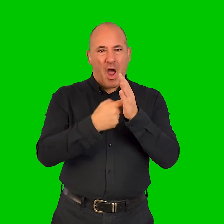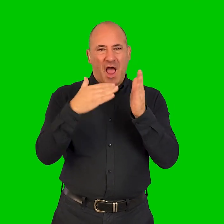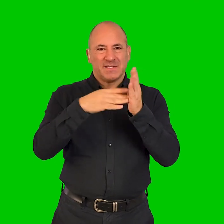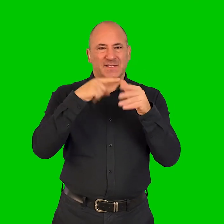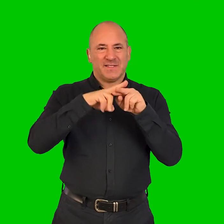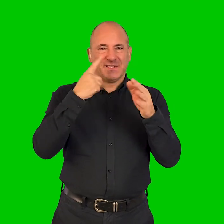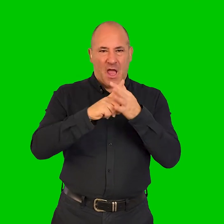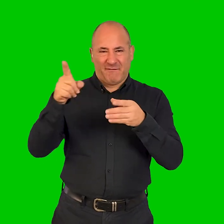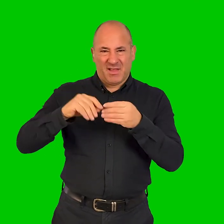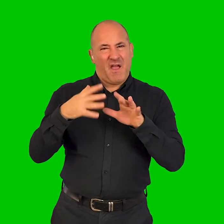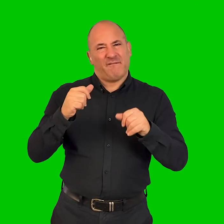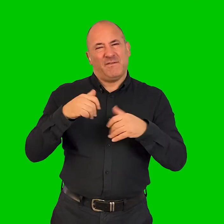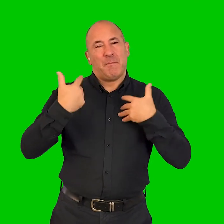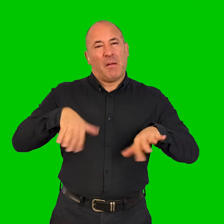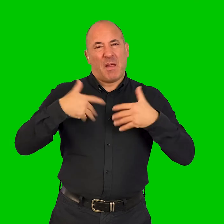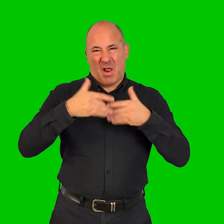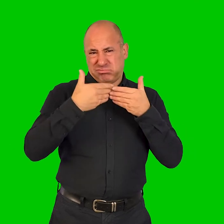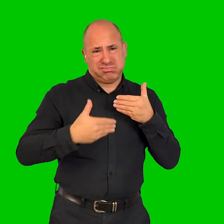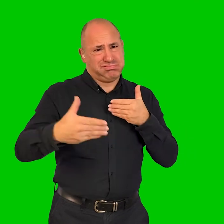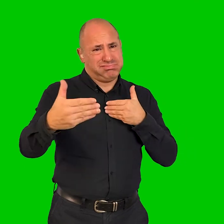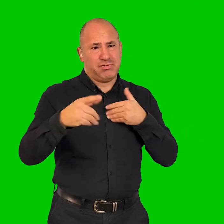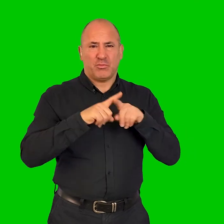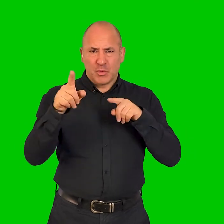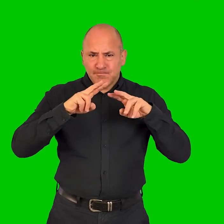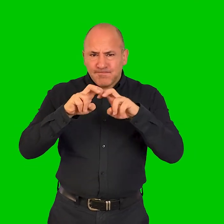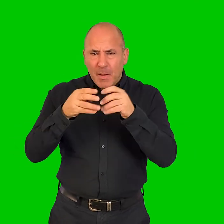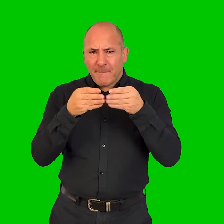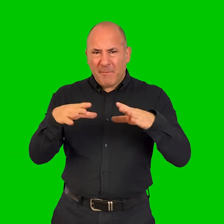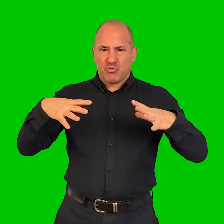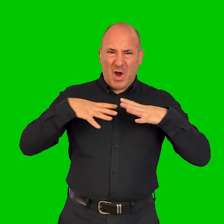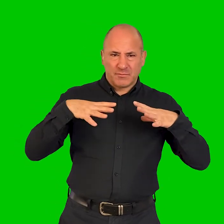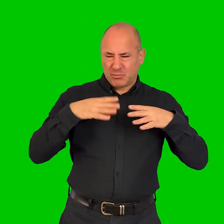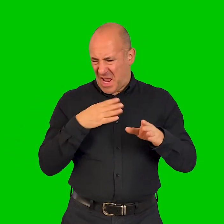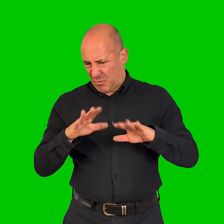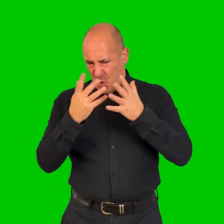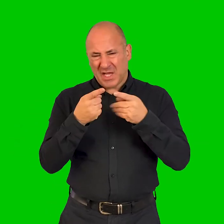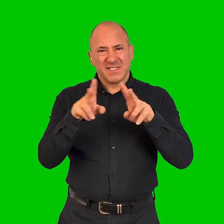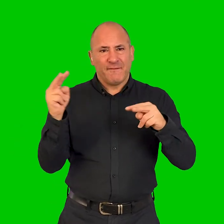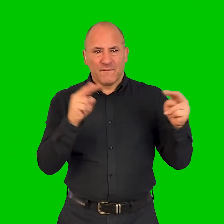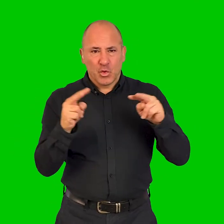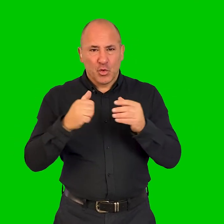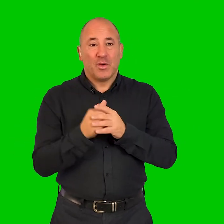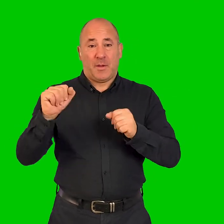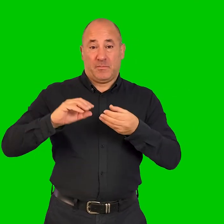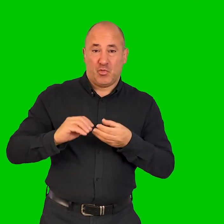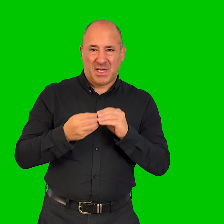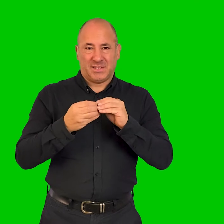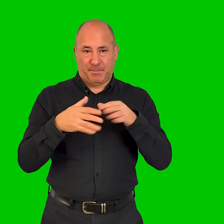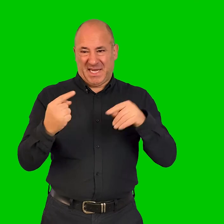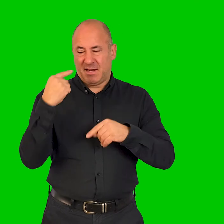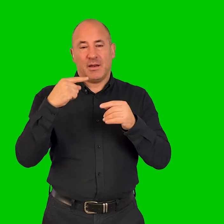explored the practice of public rest for those who need to navigate the world differently. To create her piece which was presented in Coventry in